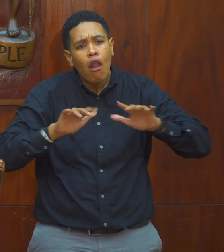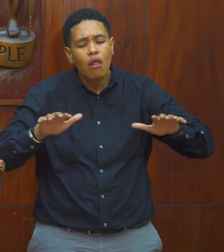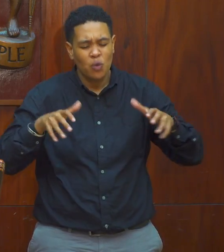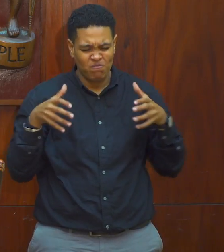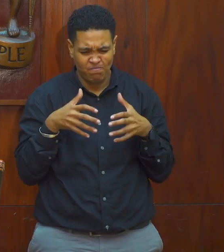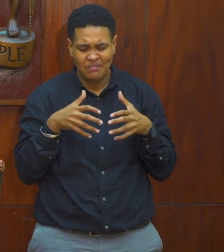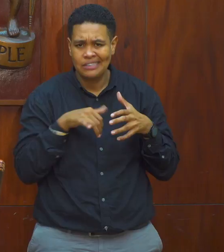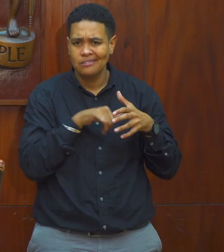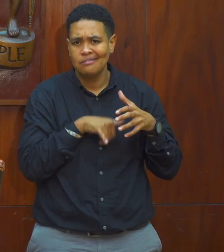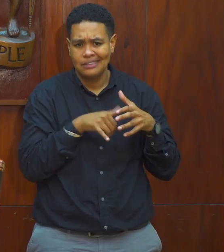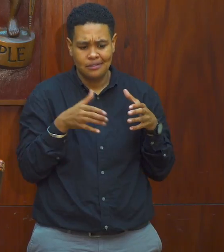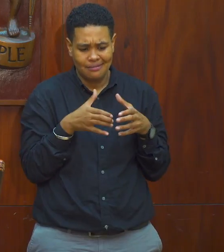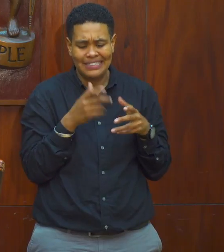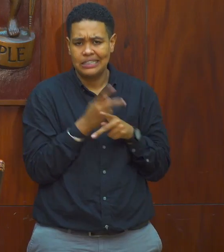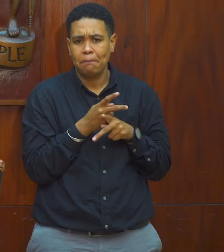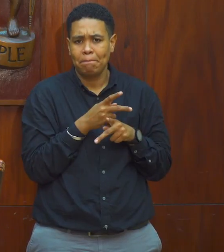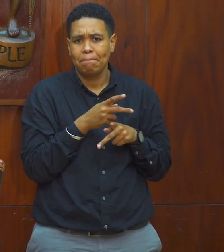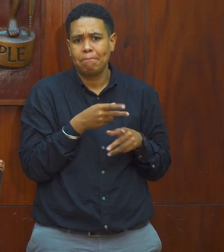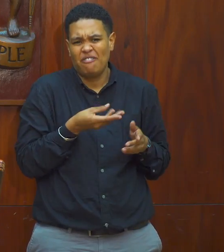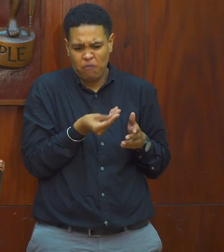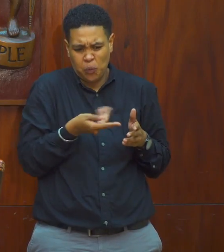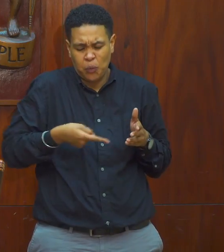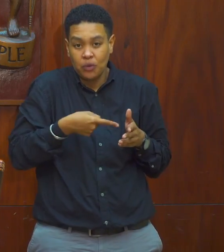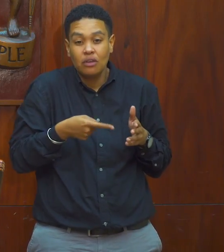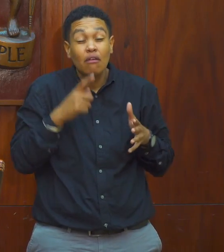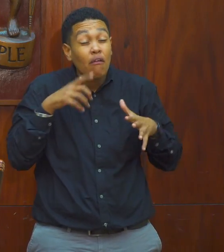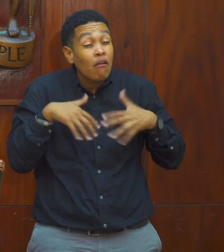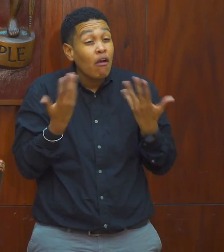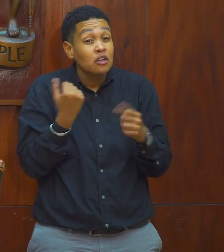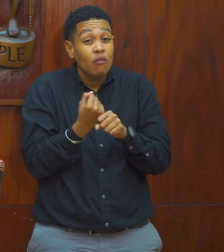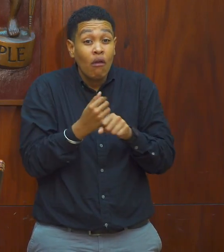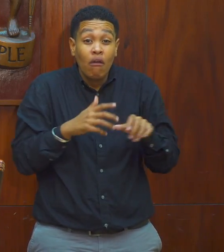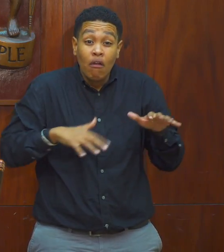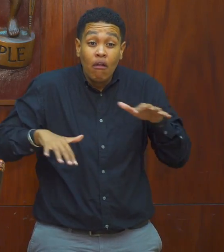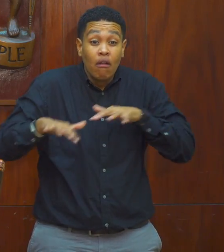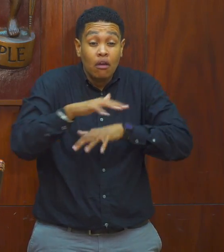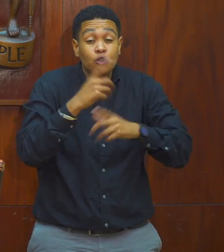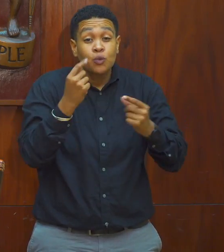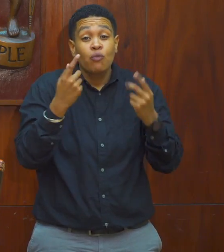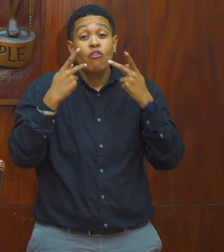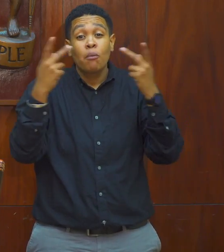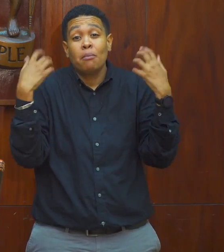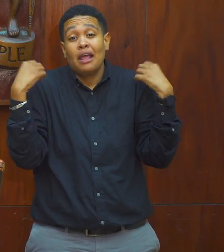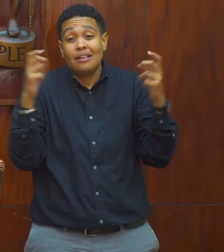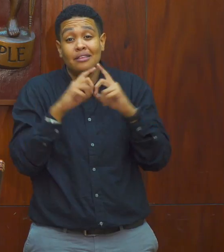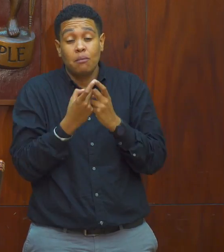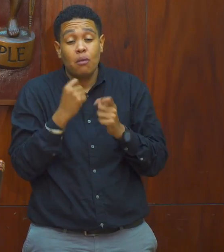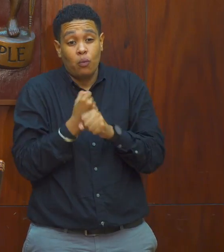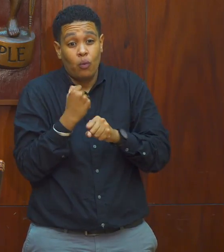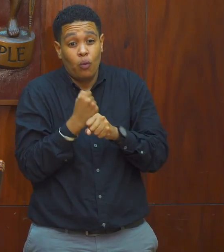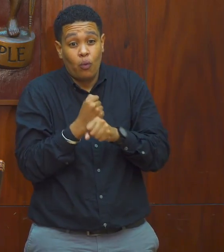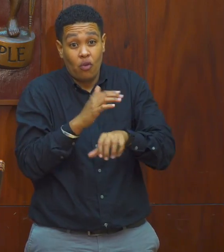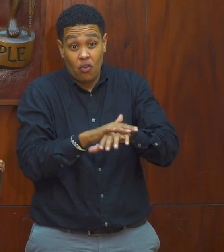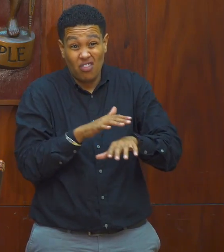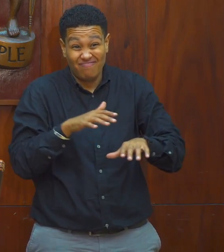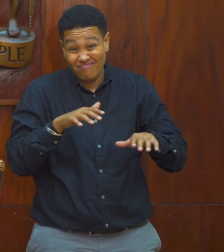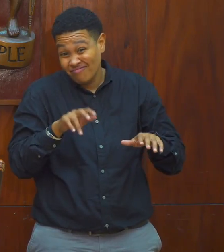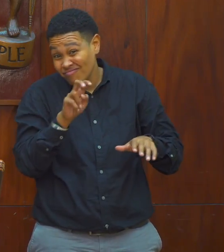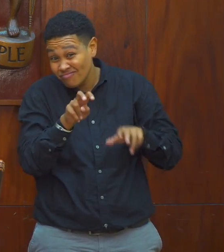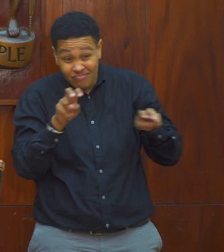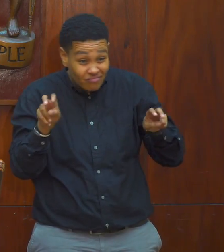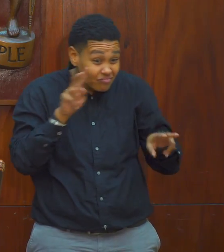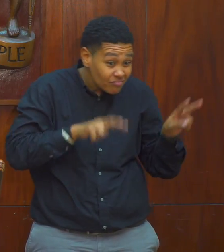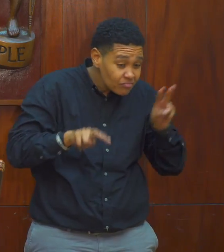Now, there is a lot of work that is on the ground now in terms of the public health department, in terms of